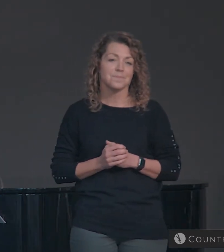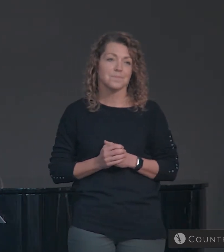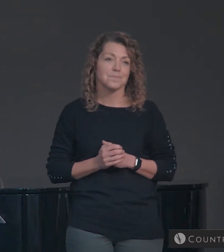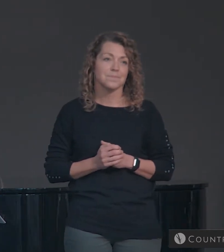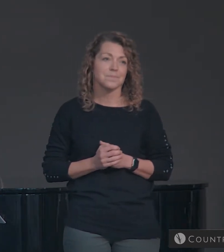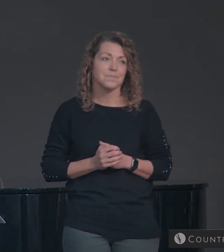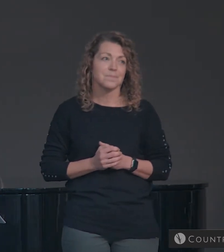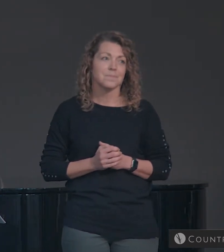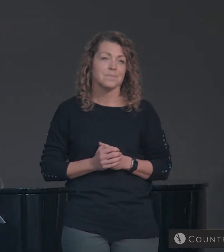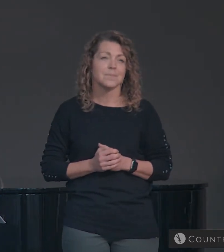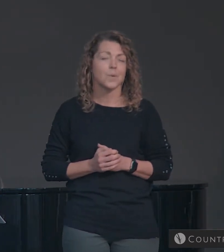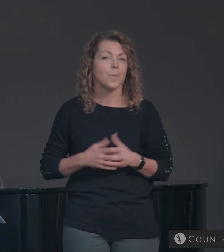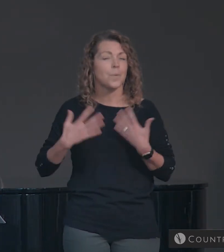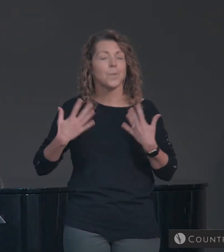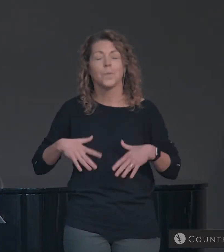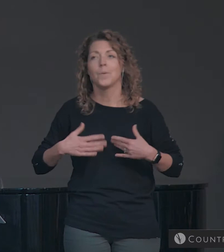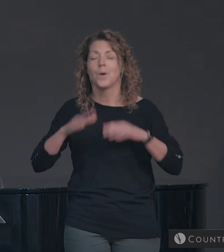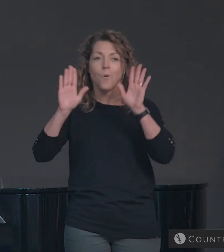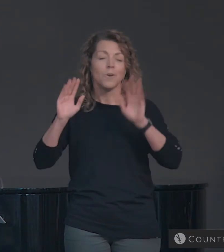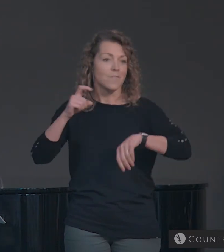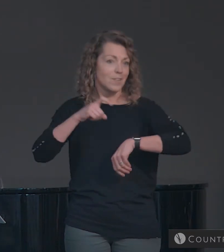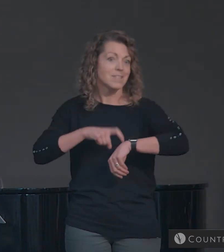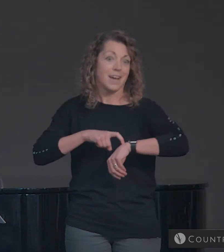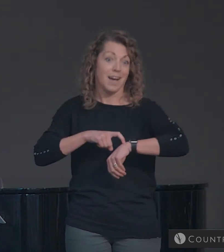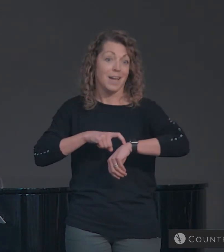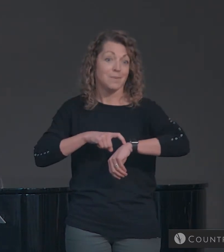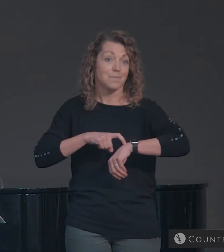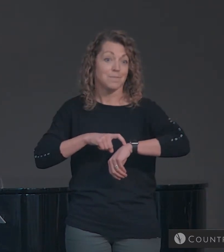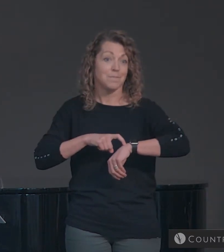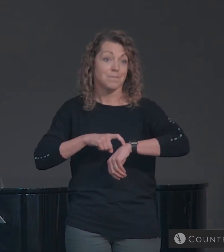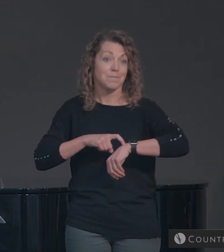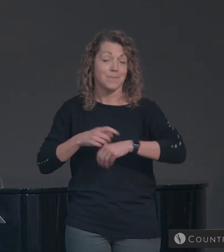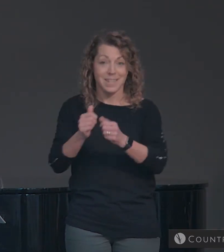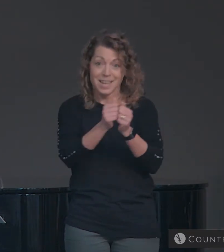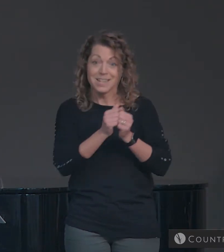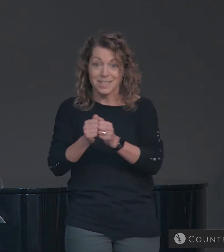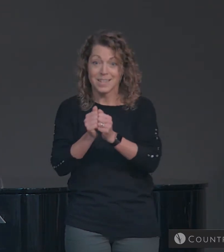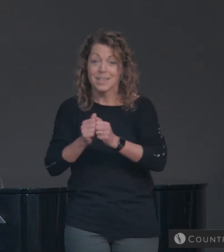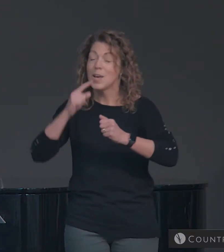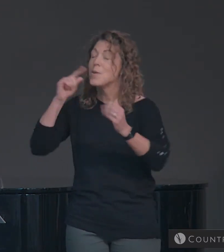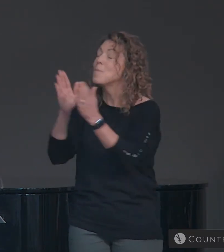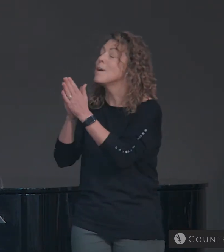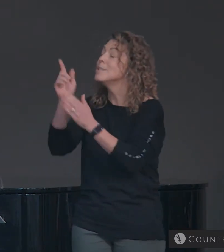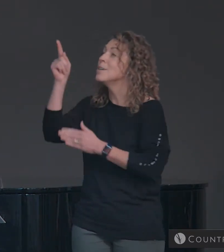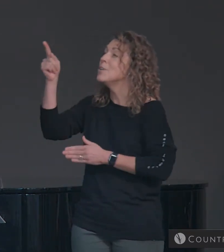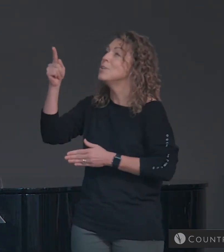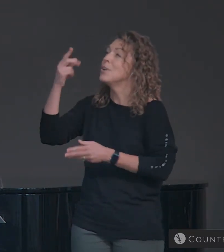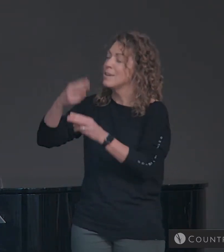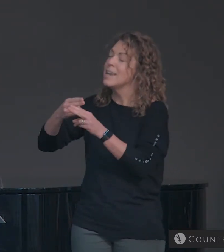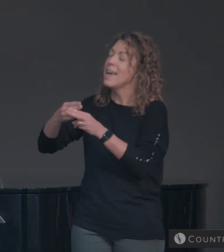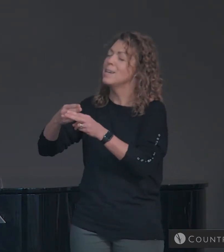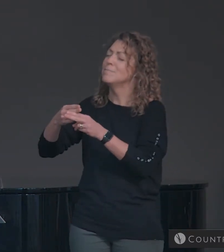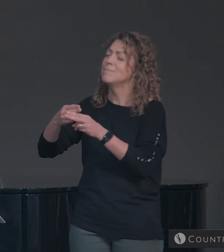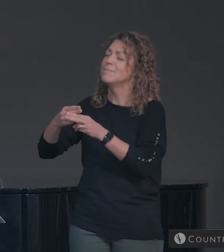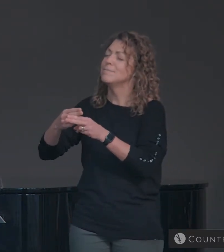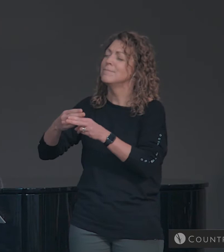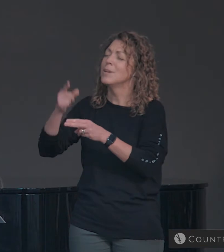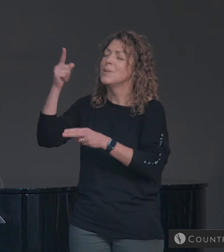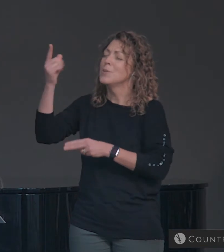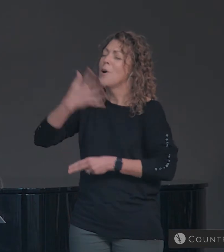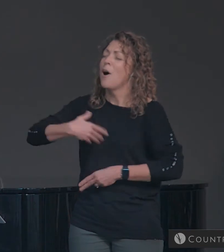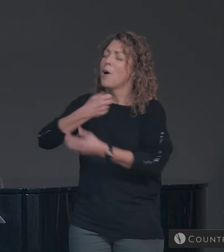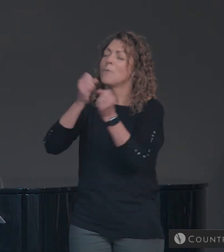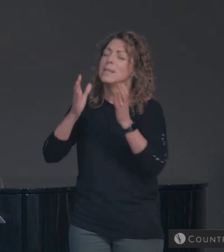Lord, what a wonderful time it is to spend together Praising your name, realizing that you are a great redeemer